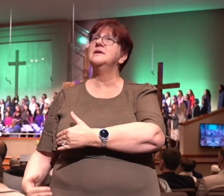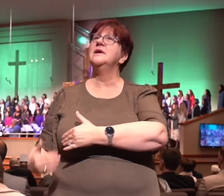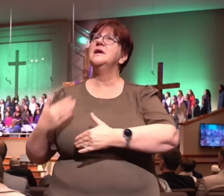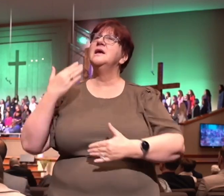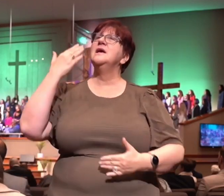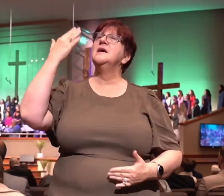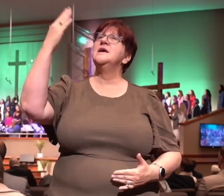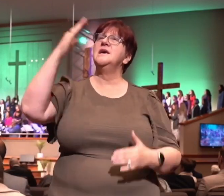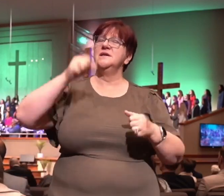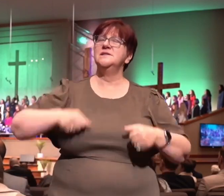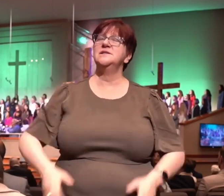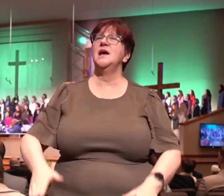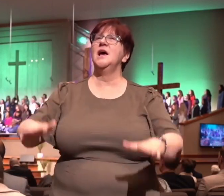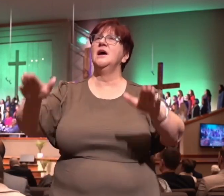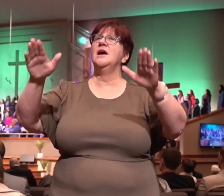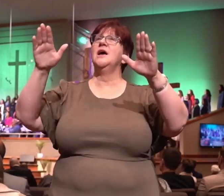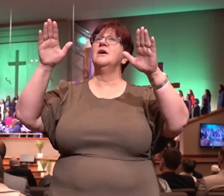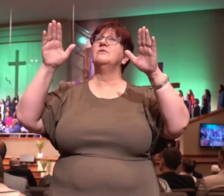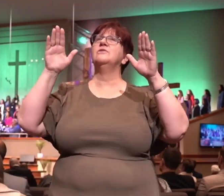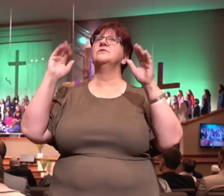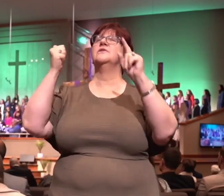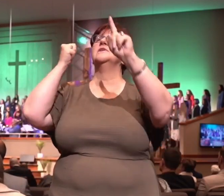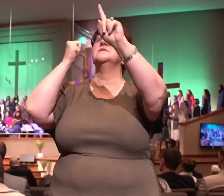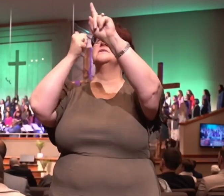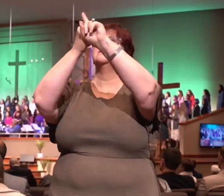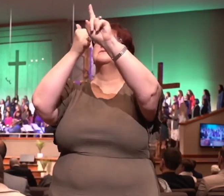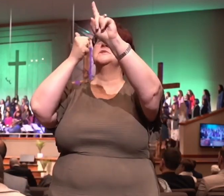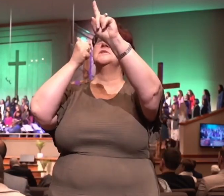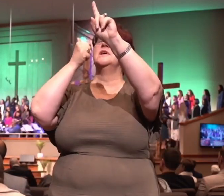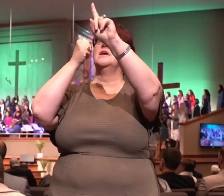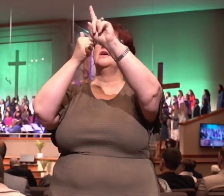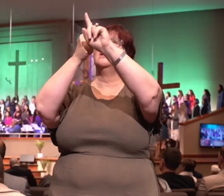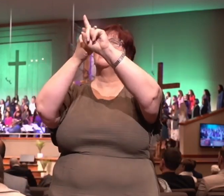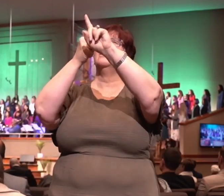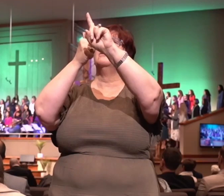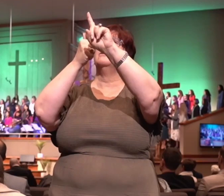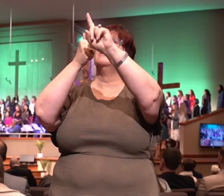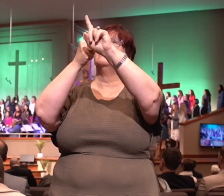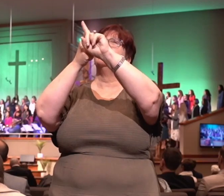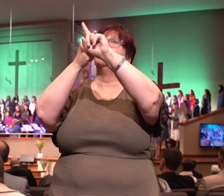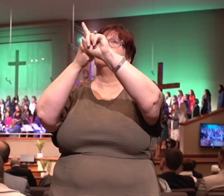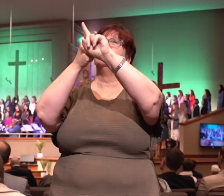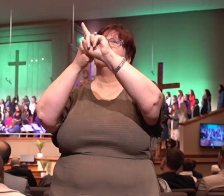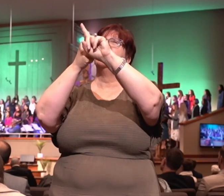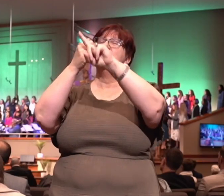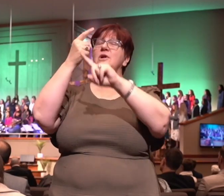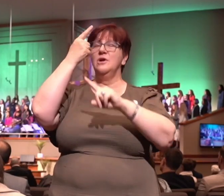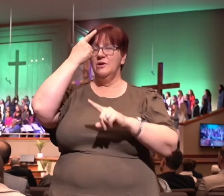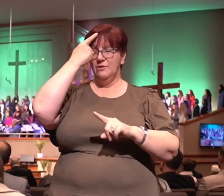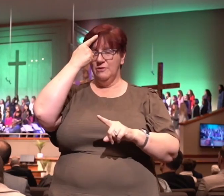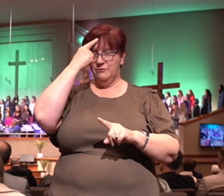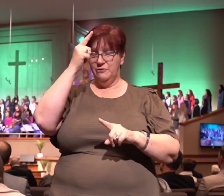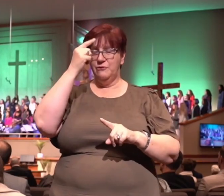He gave His life's blood. He